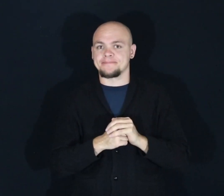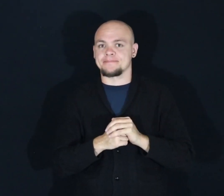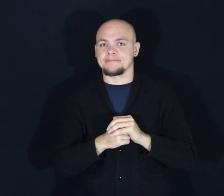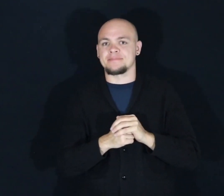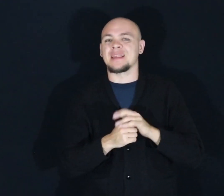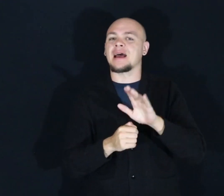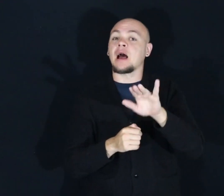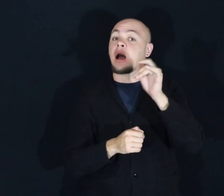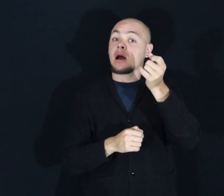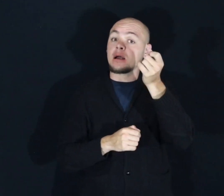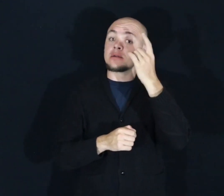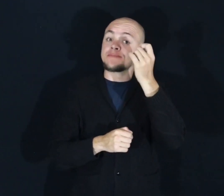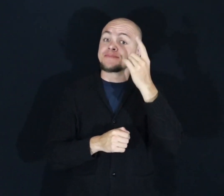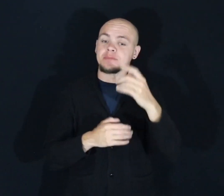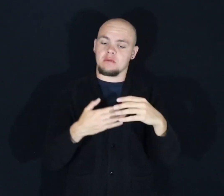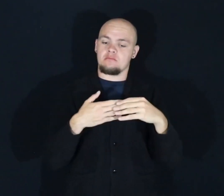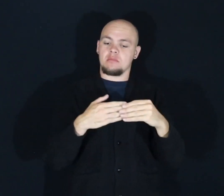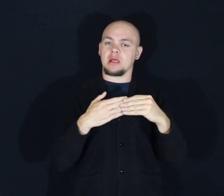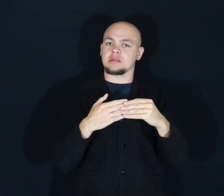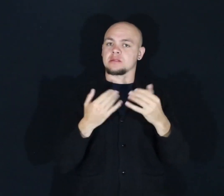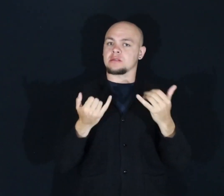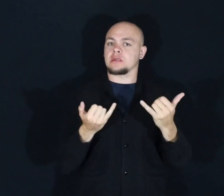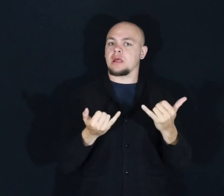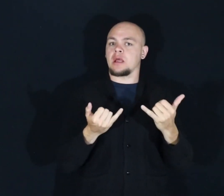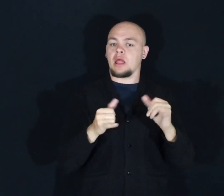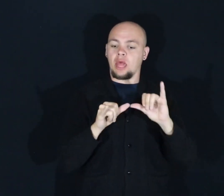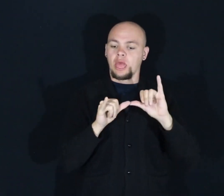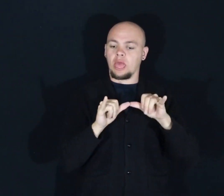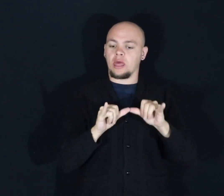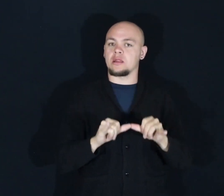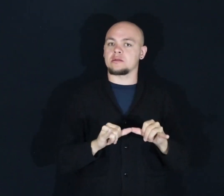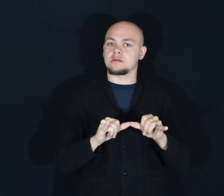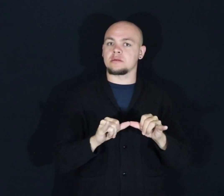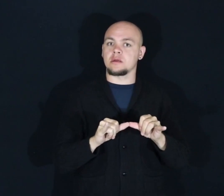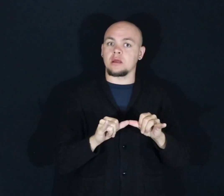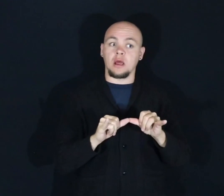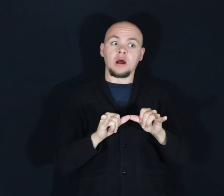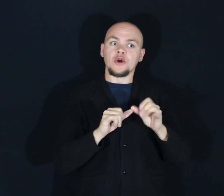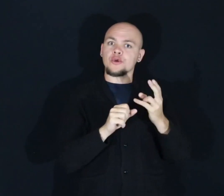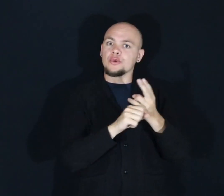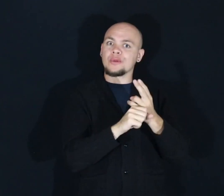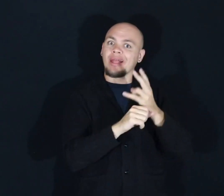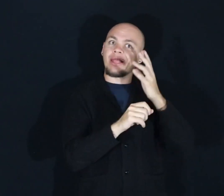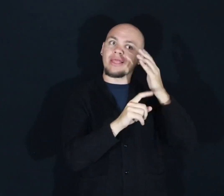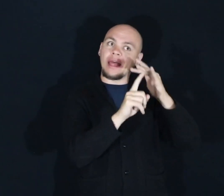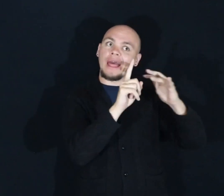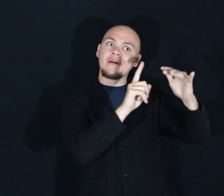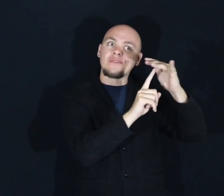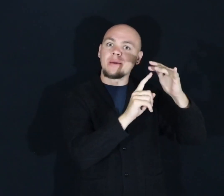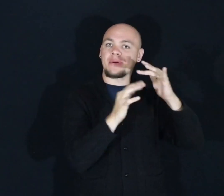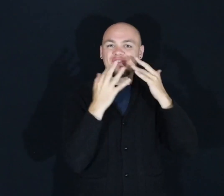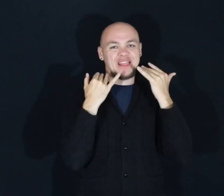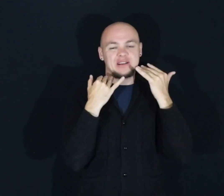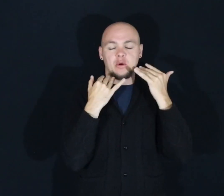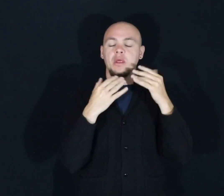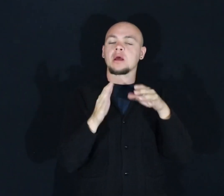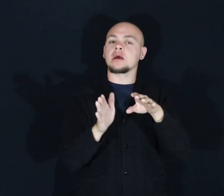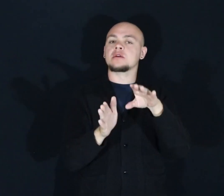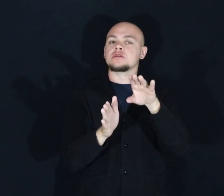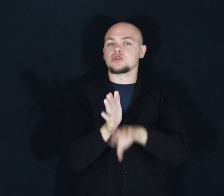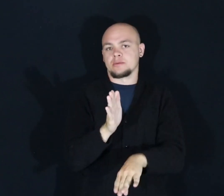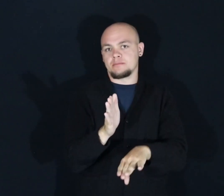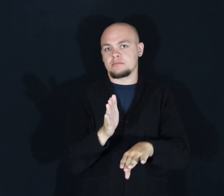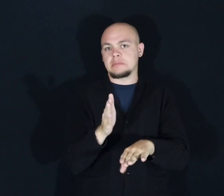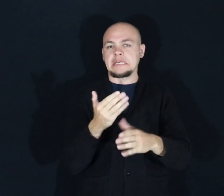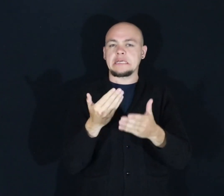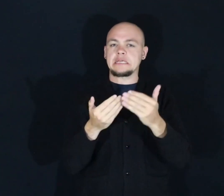You see, plastics today aren't engineered with the environment in mind. They're meant to be cheap and durable and